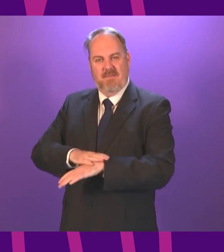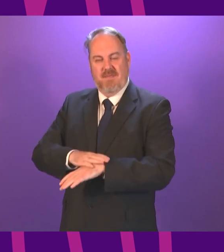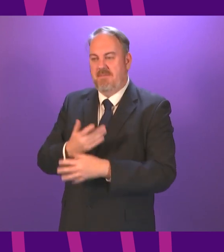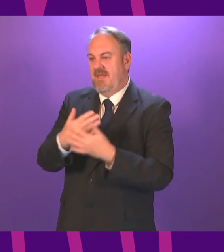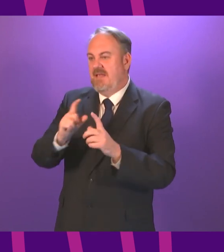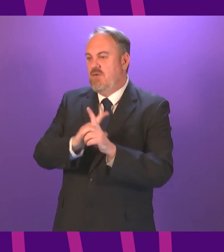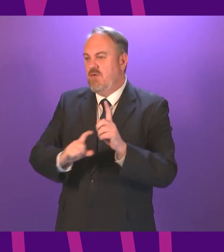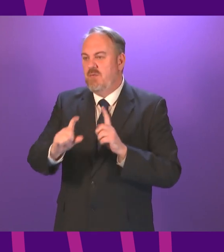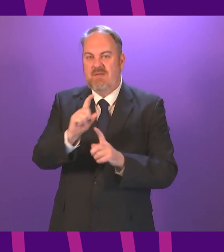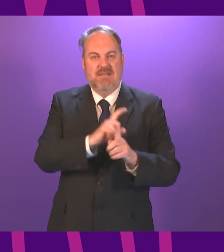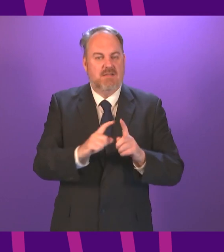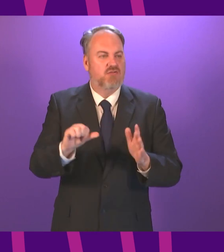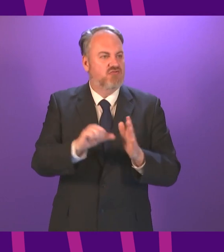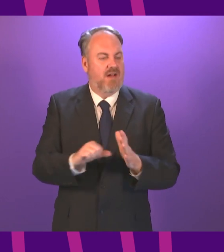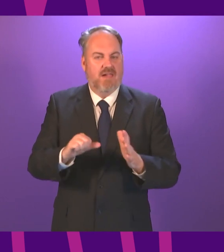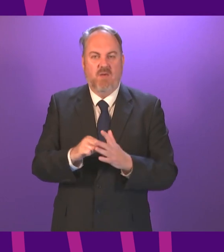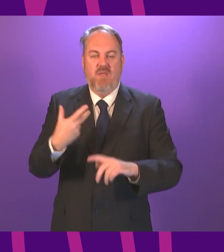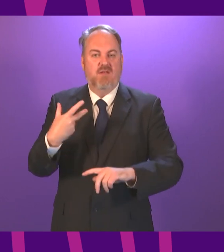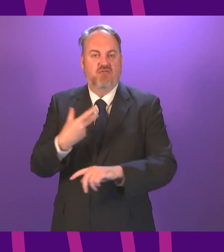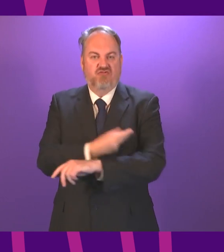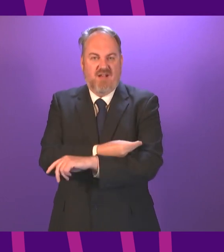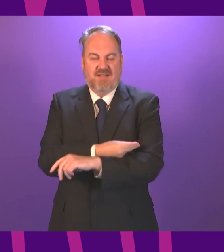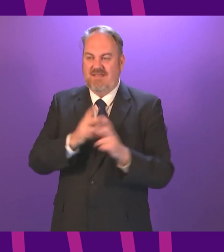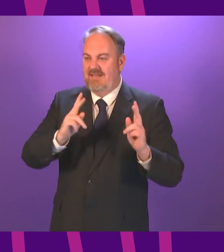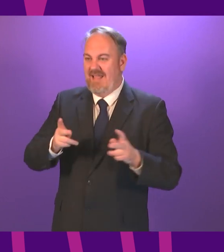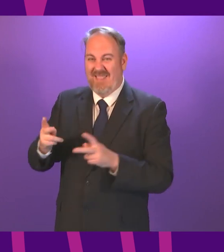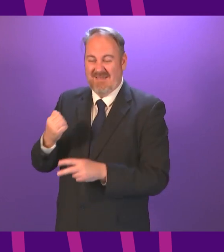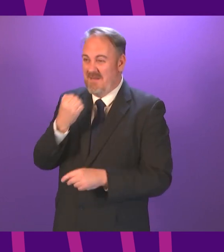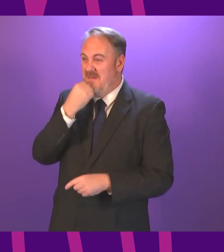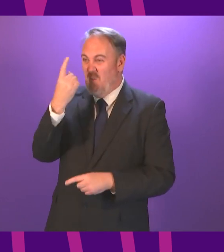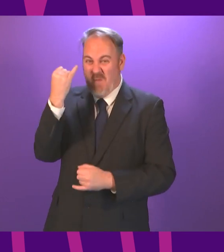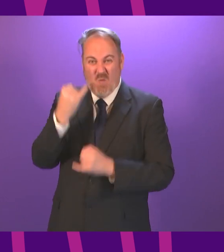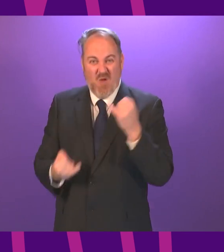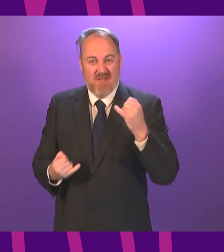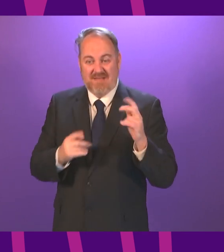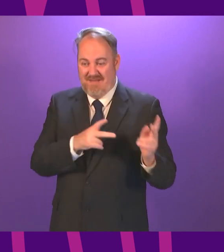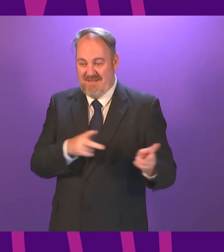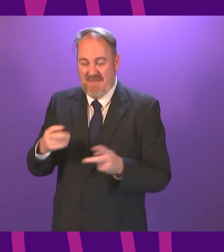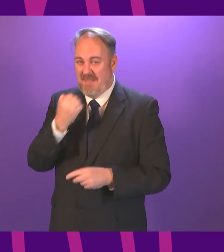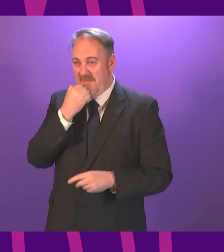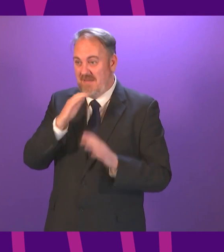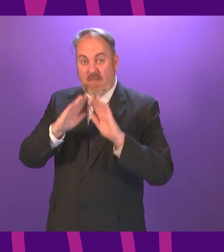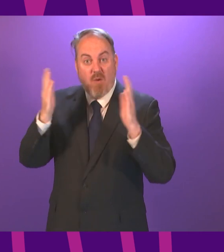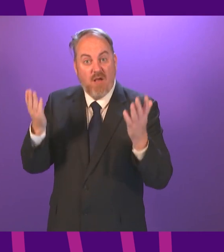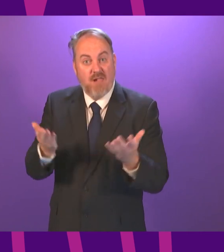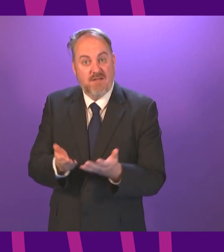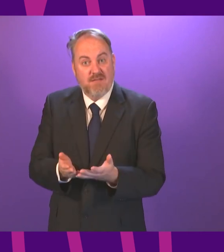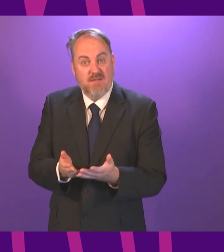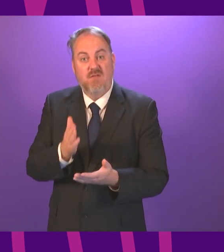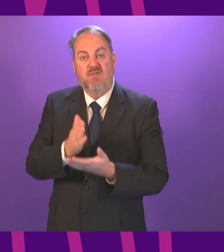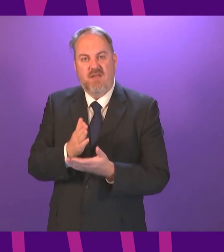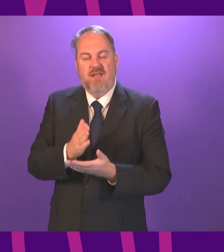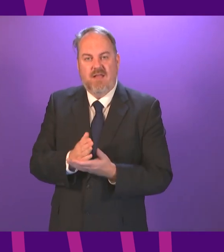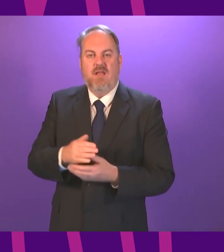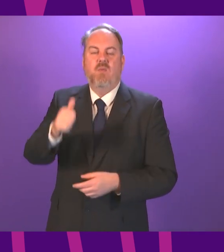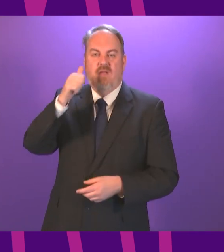apart by the drug deaths emergency, the worst in the developed world and children suffering from mental ill health face the longest